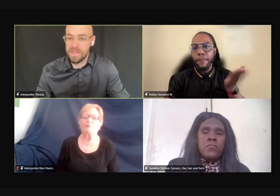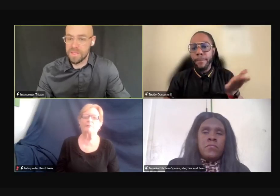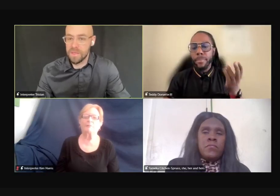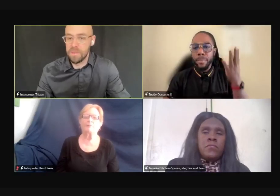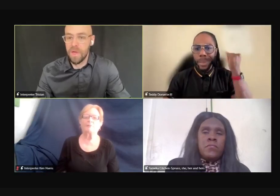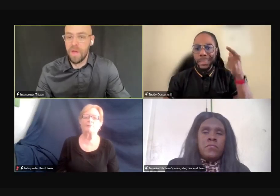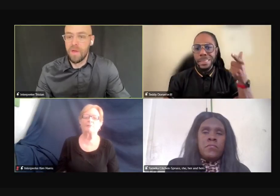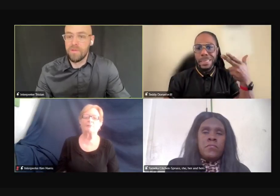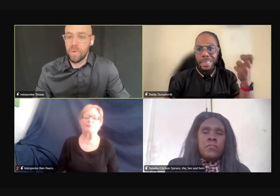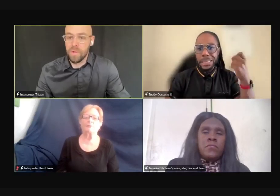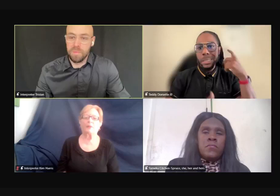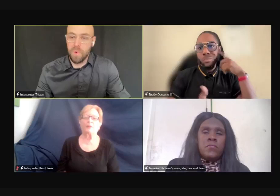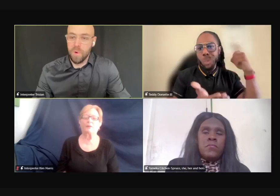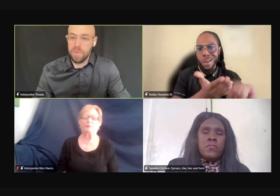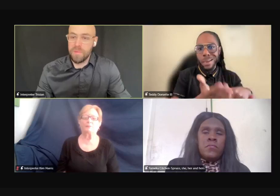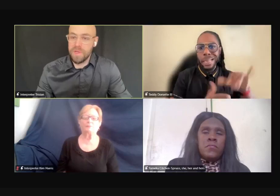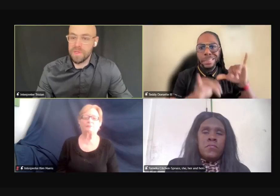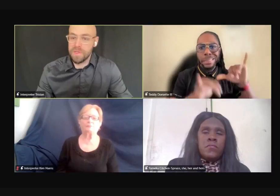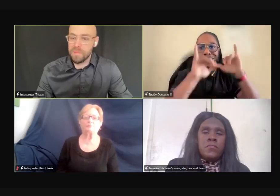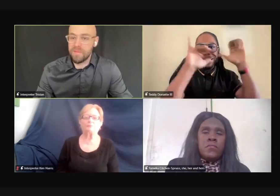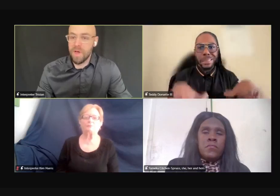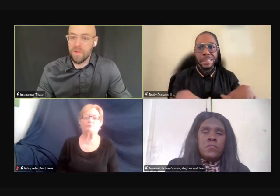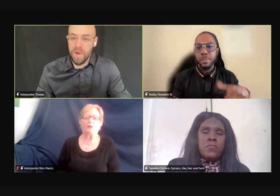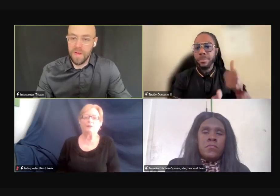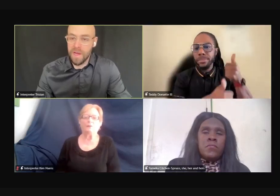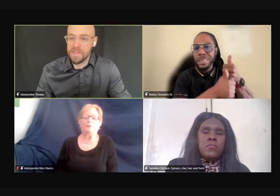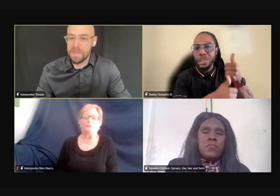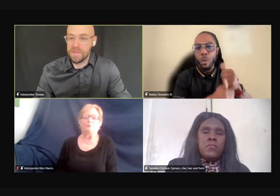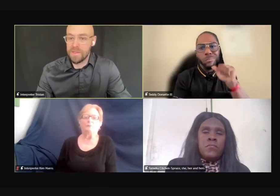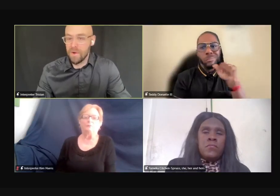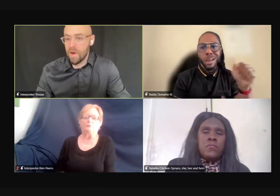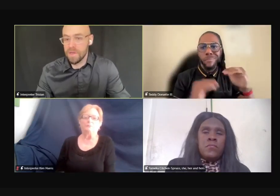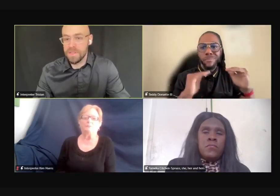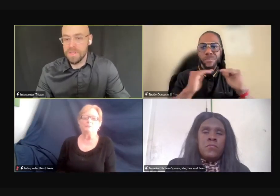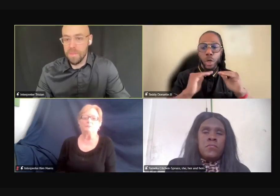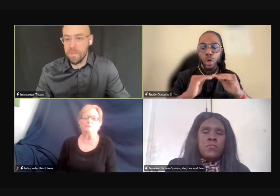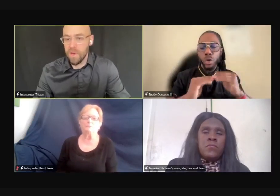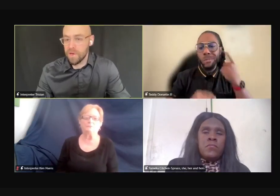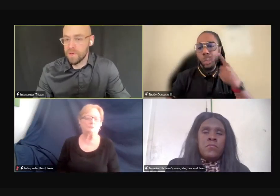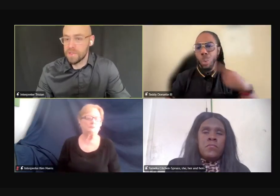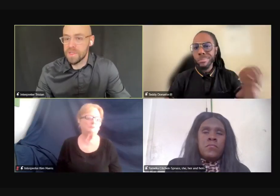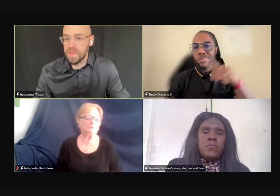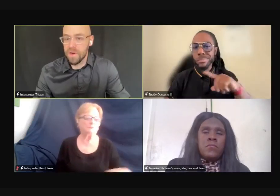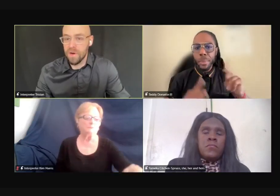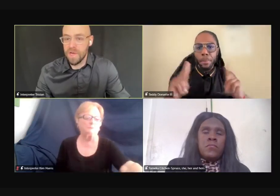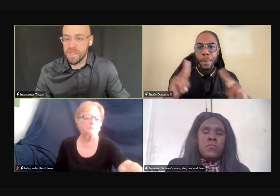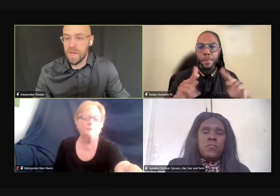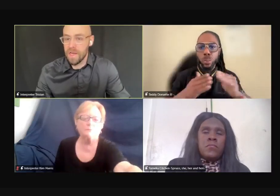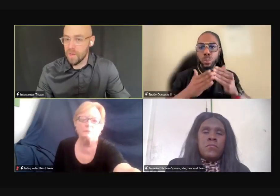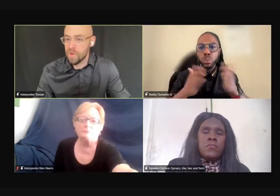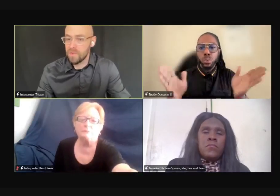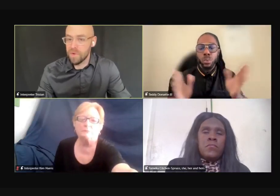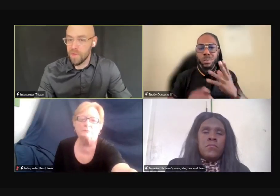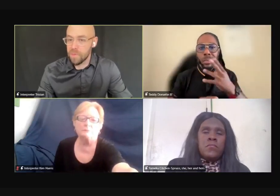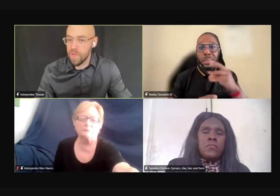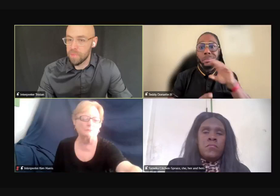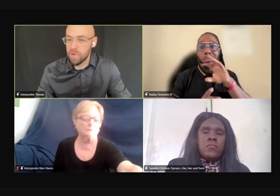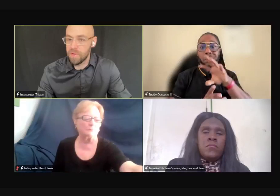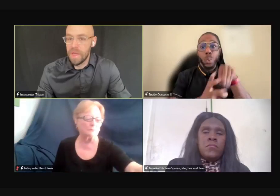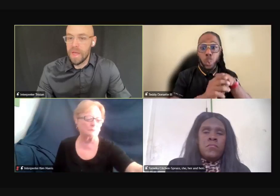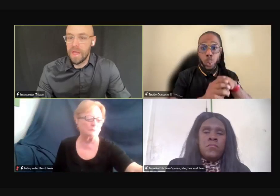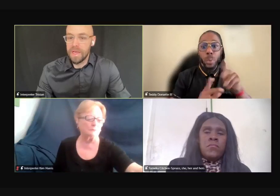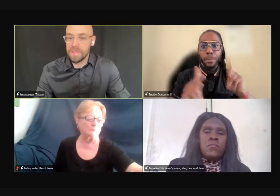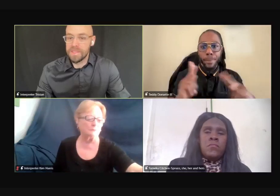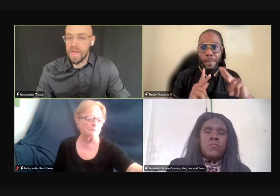on the system for support, because my father recognized that there are systemic barriers that there, it's not equal for other